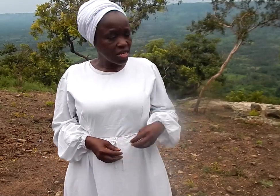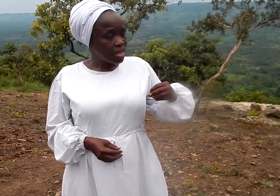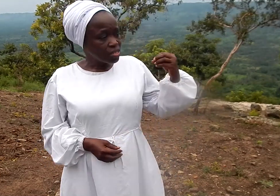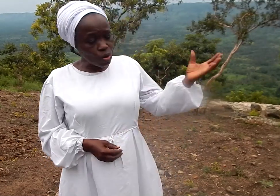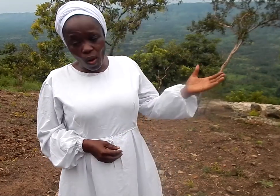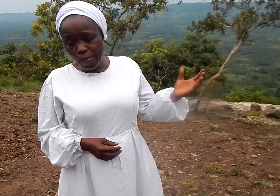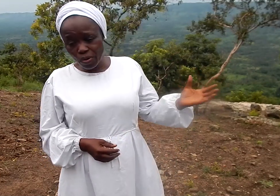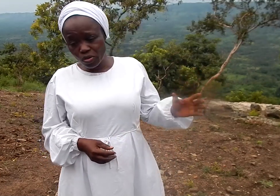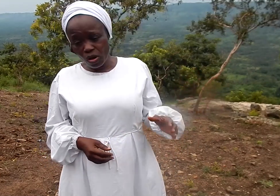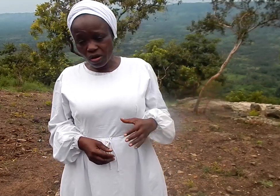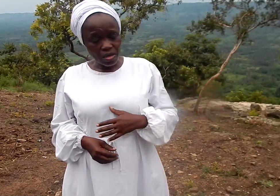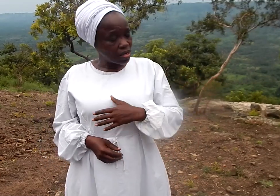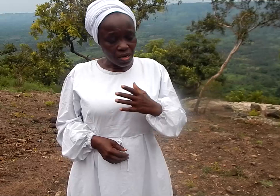I'll have tell you what's happening